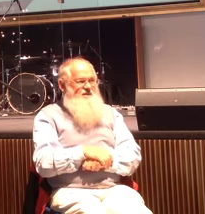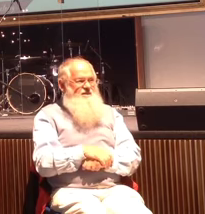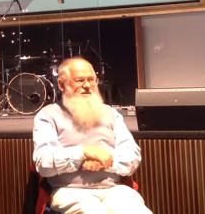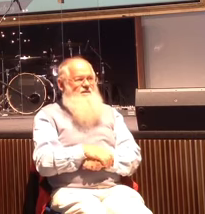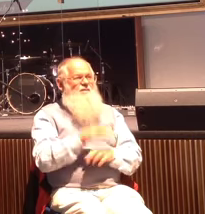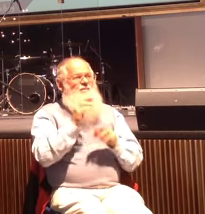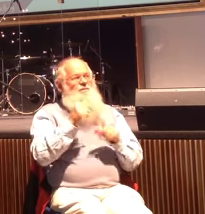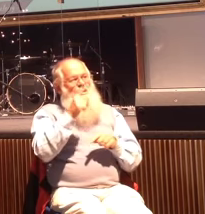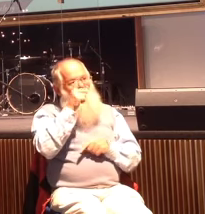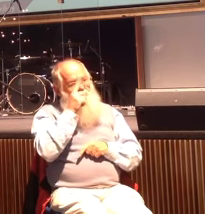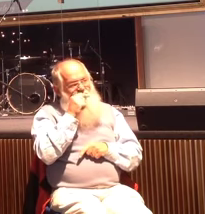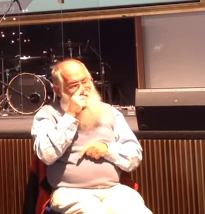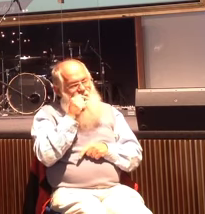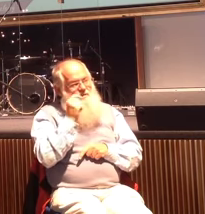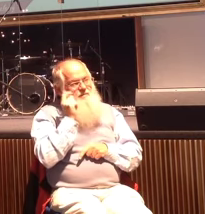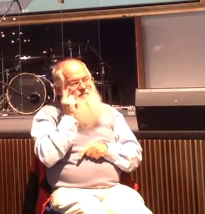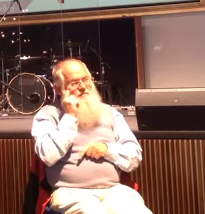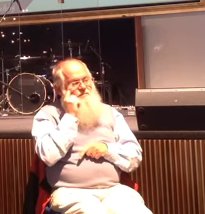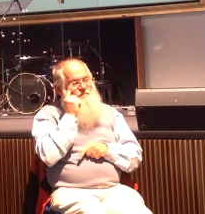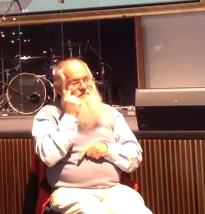people. Charles, I might have you come back up.